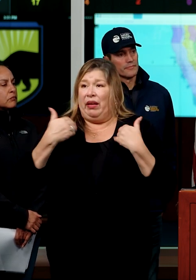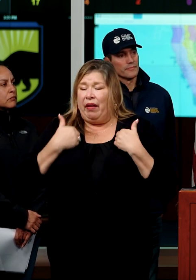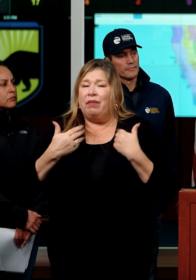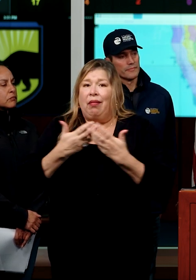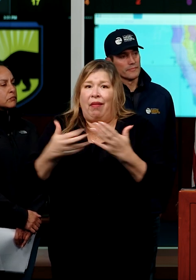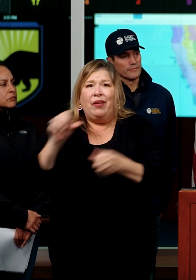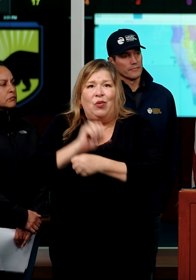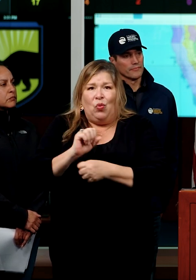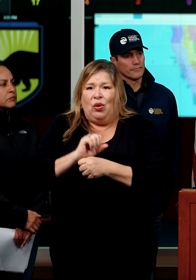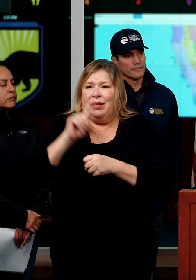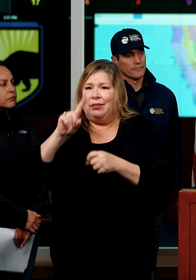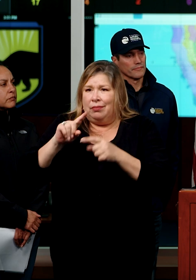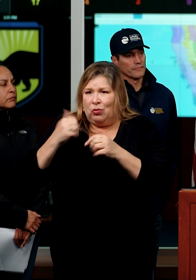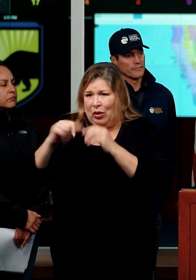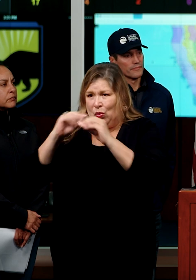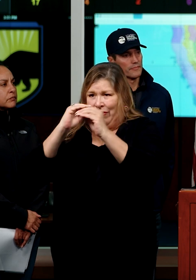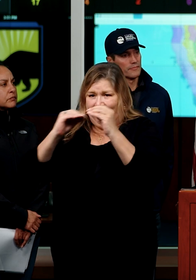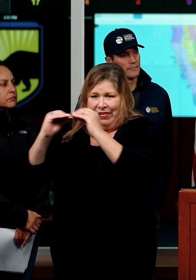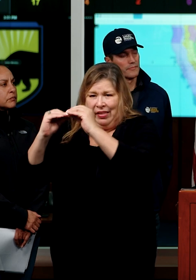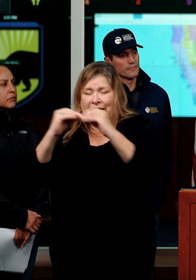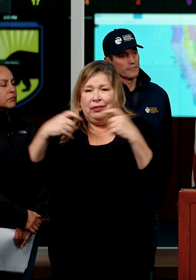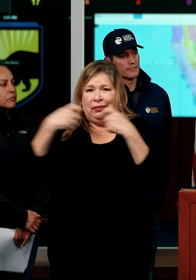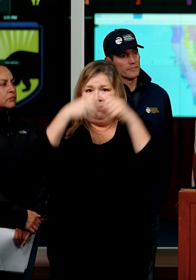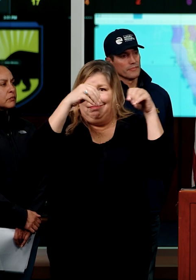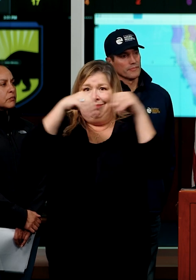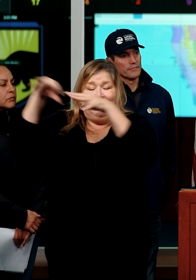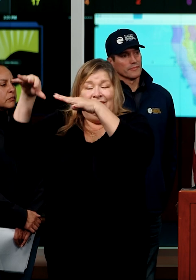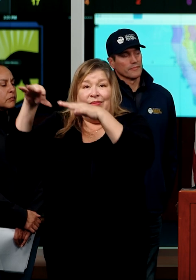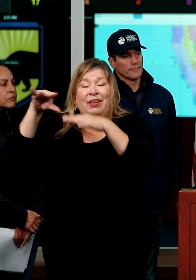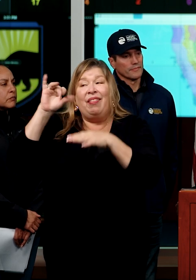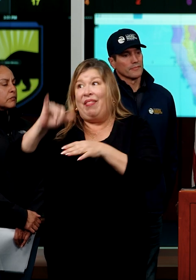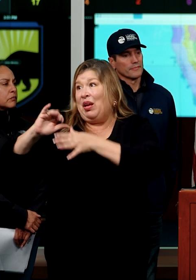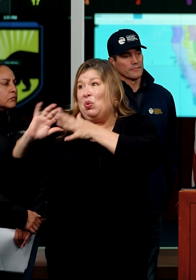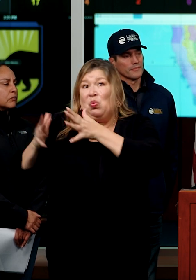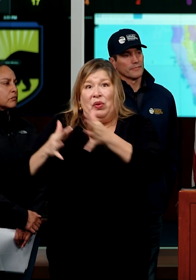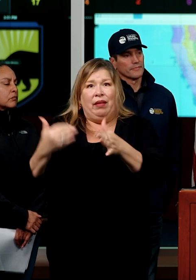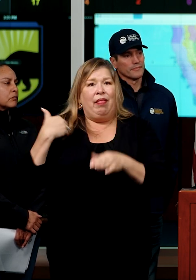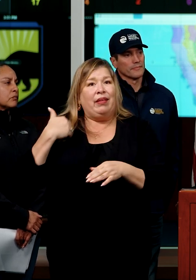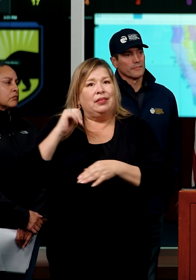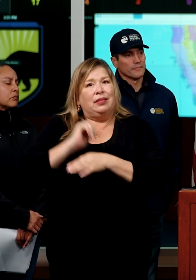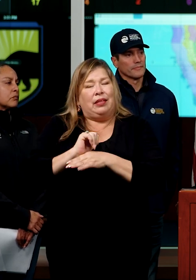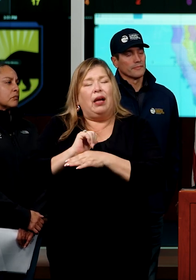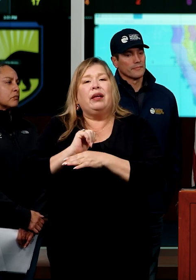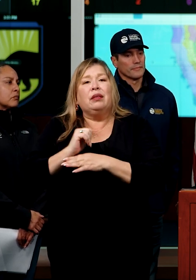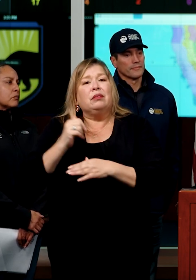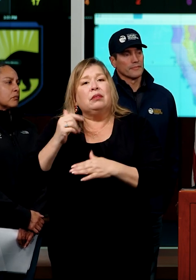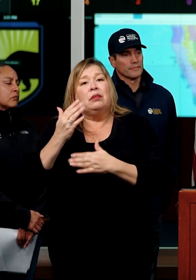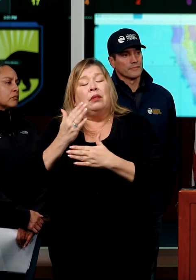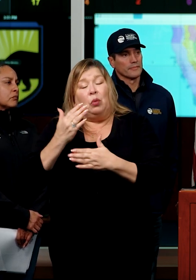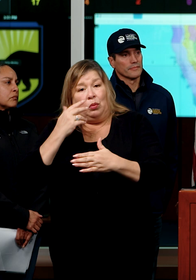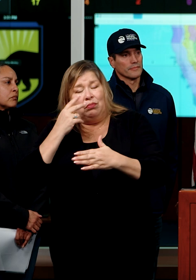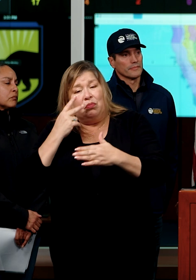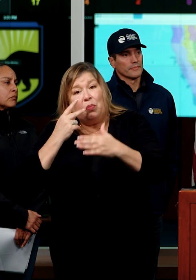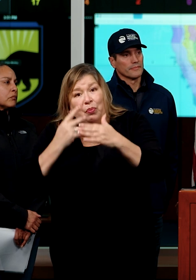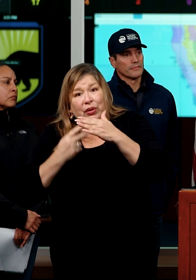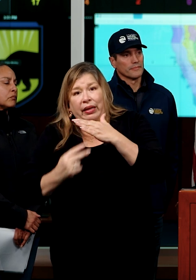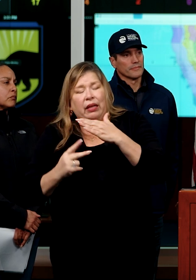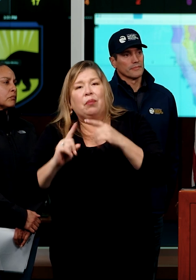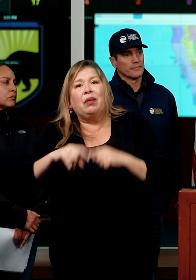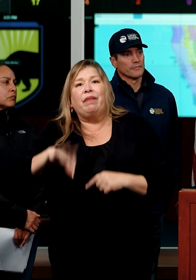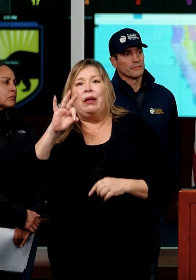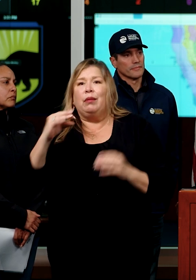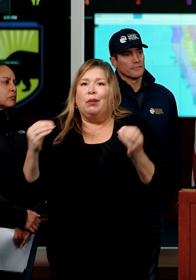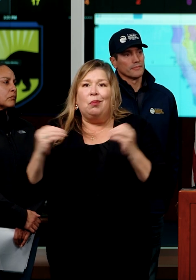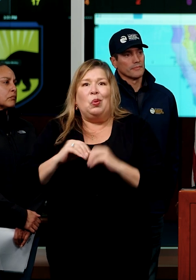the power back on. Mindful, again, that it was the winds last night. Some predicted, uh, some that were more, uh, acute